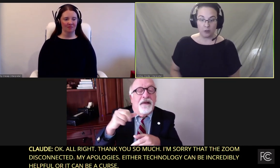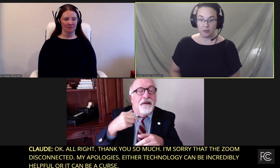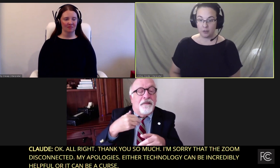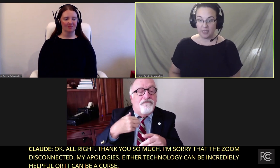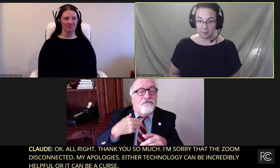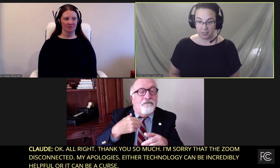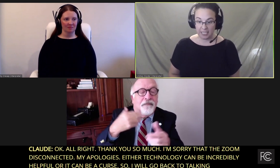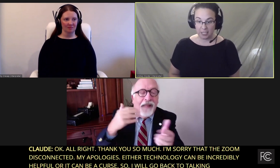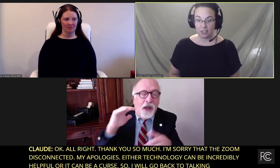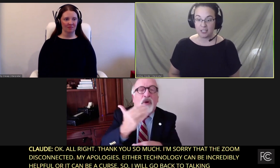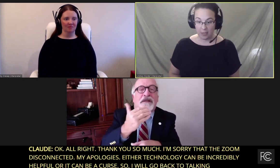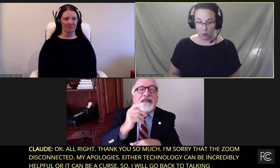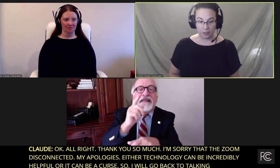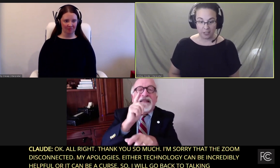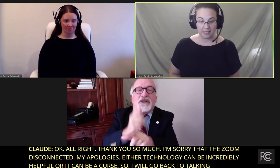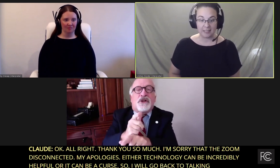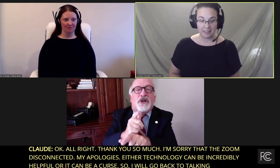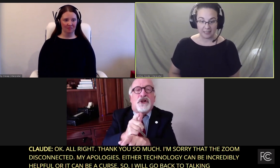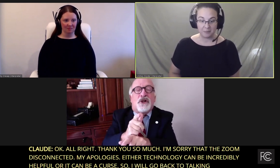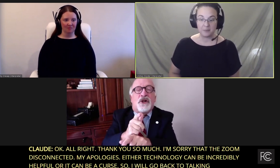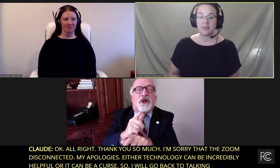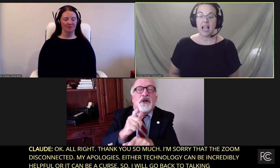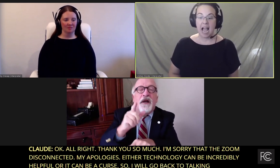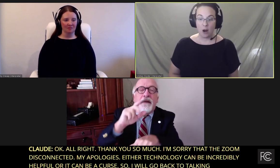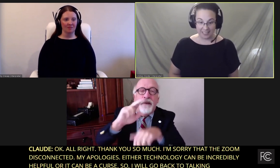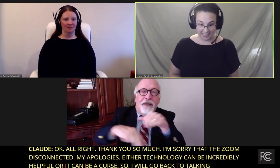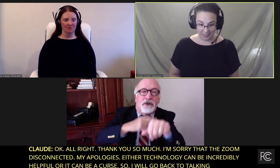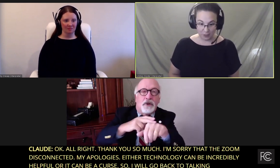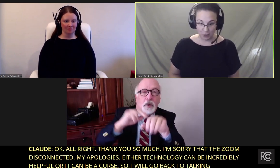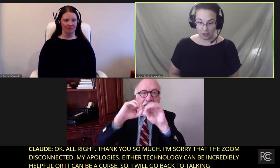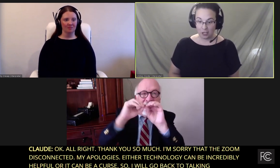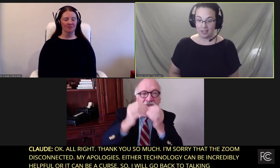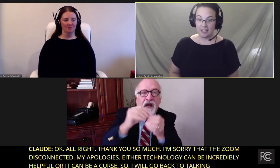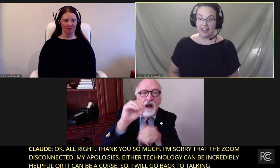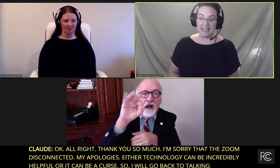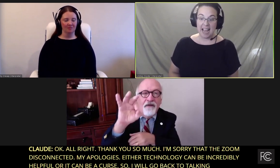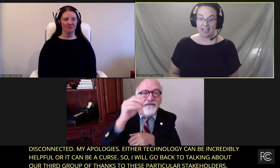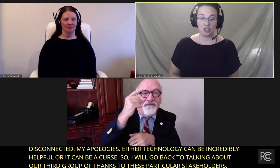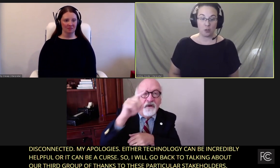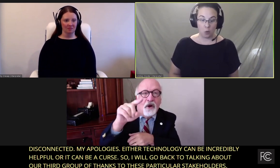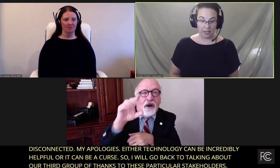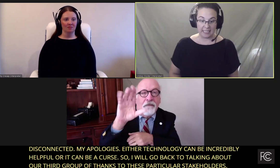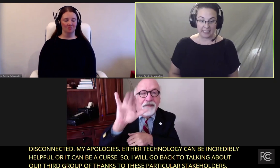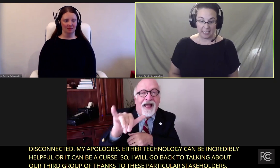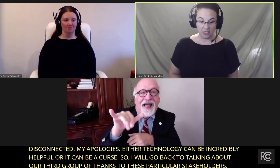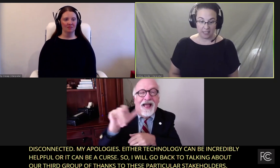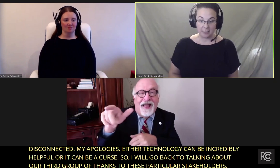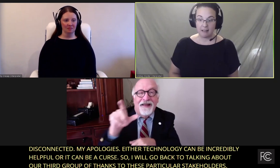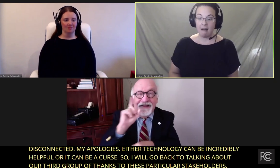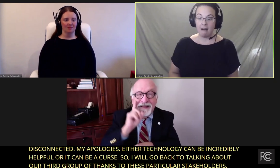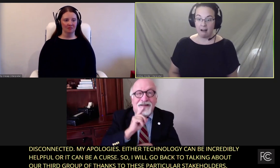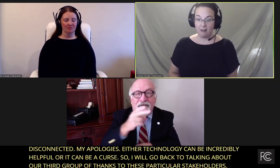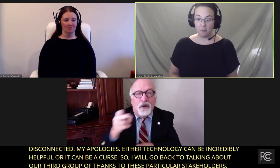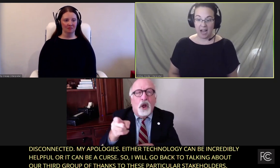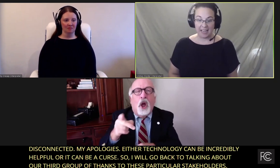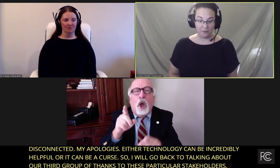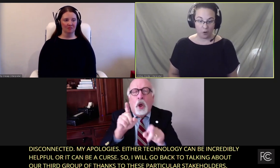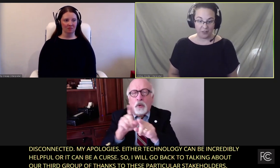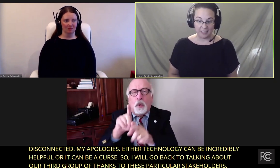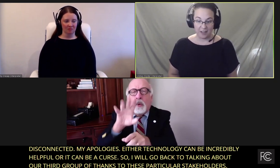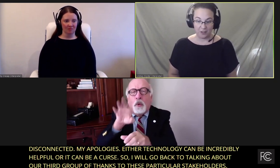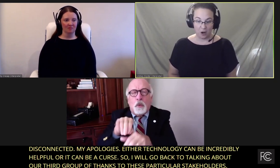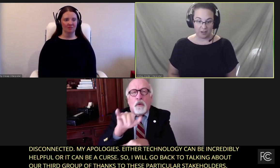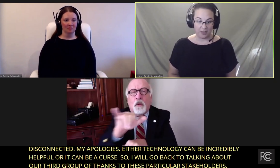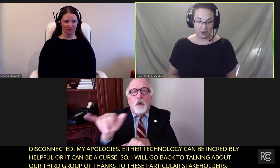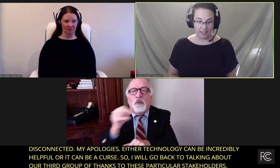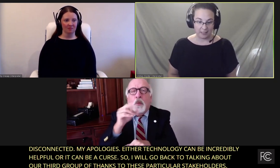to these particular stakeholders, our sister national organizations of by and